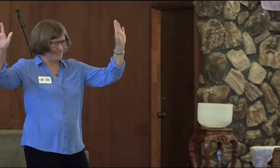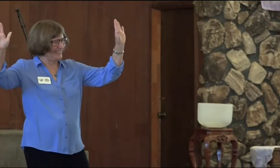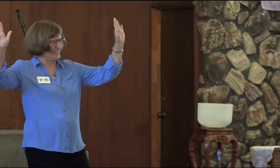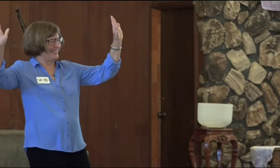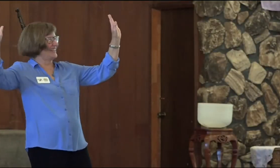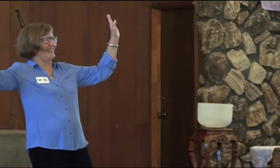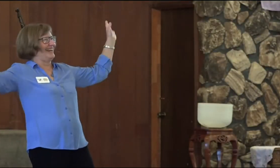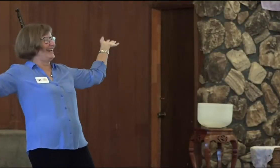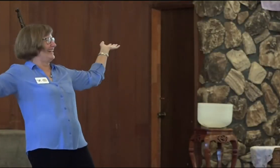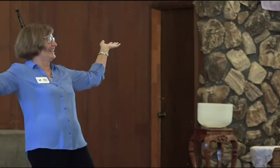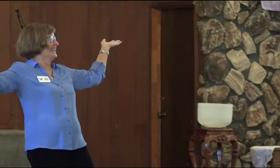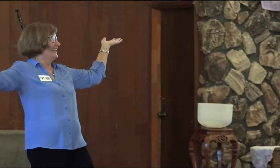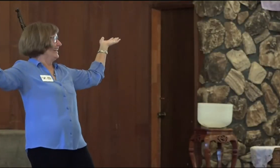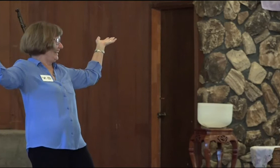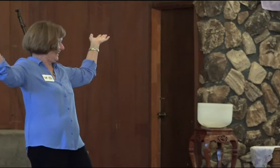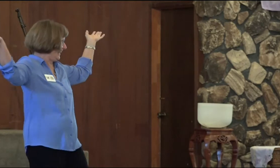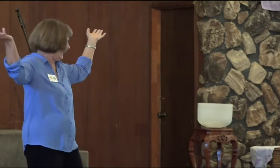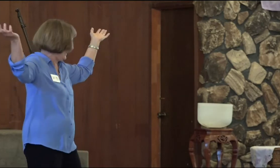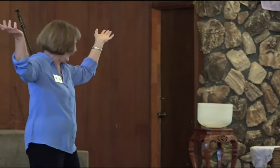Giving it to God.